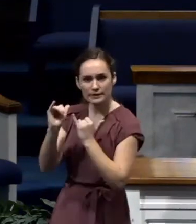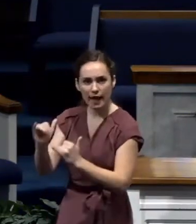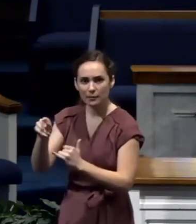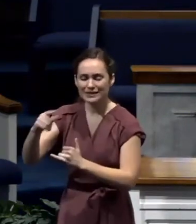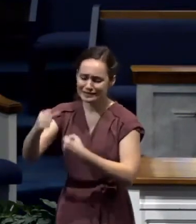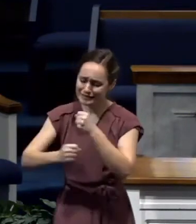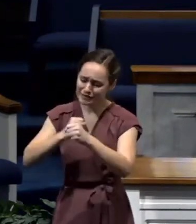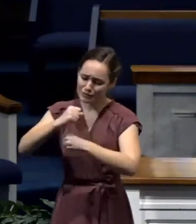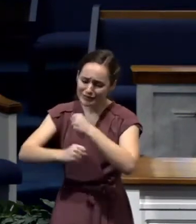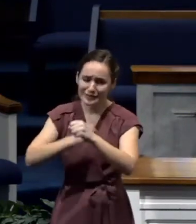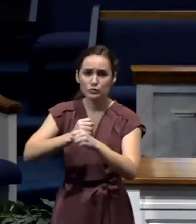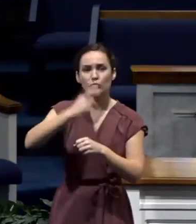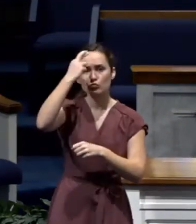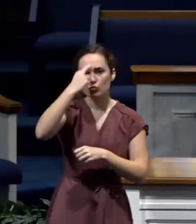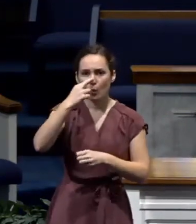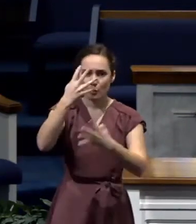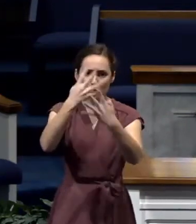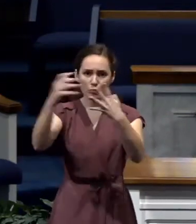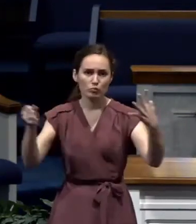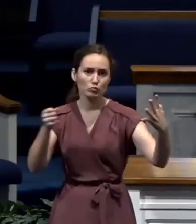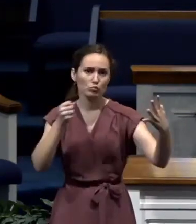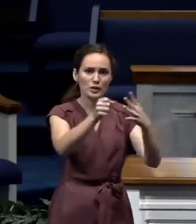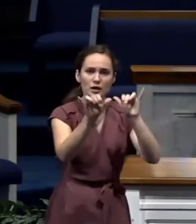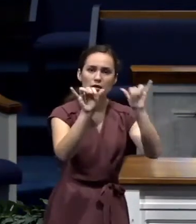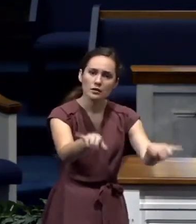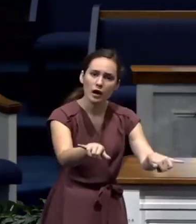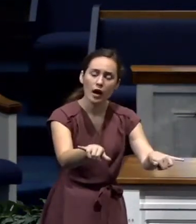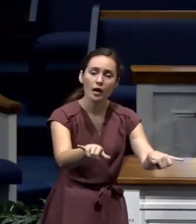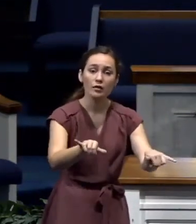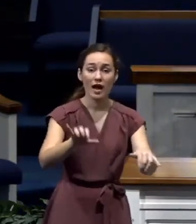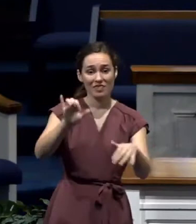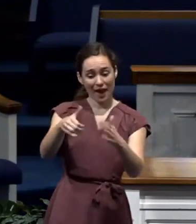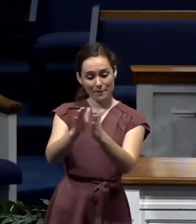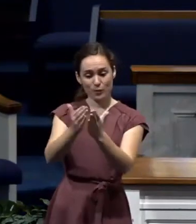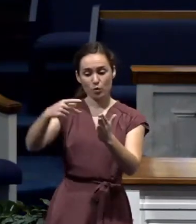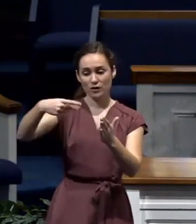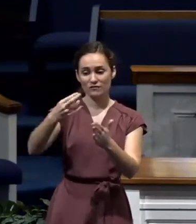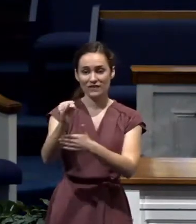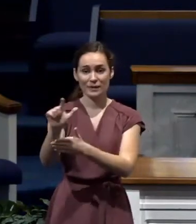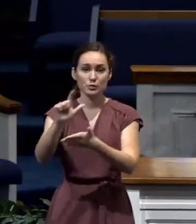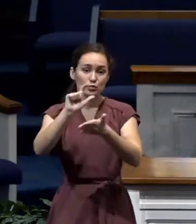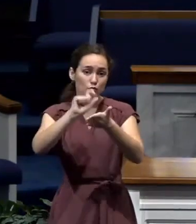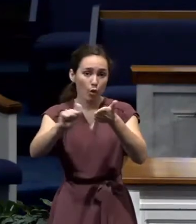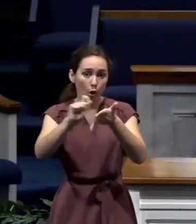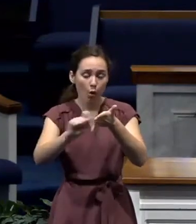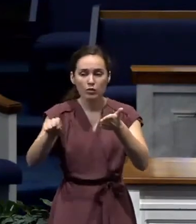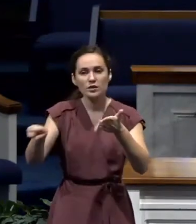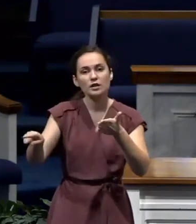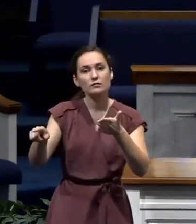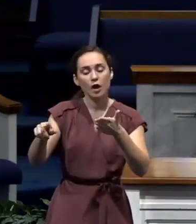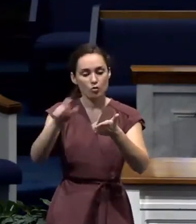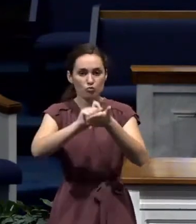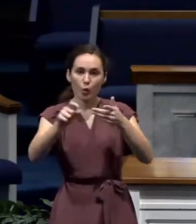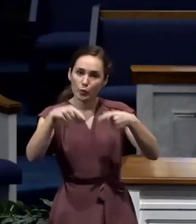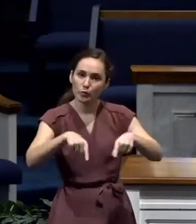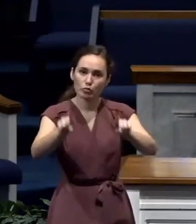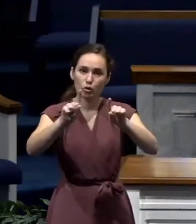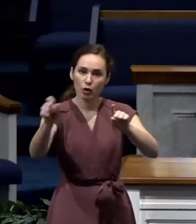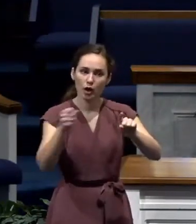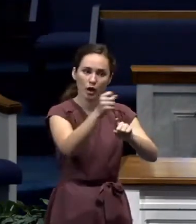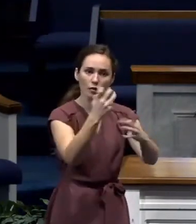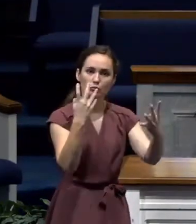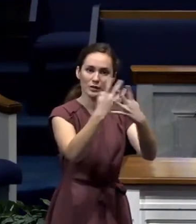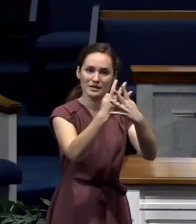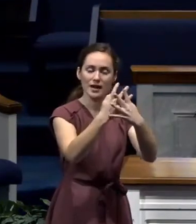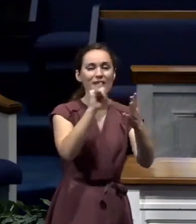prison. In fact, when Paul wrote the book of Philippians, he's writing it from a Roman prison. And when you read the book of Philippians, what you'll find is that it's